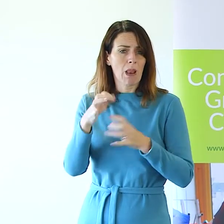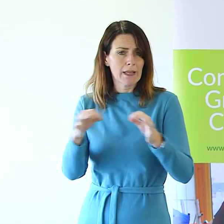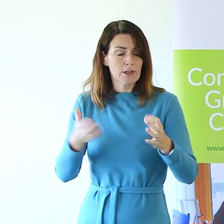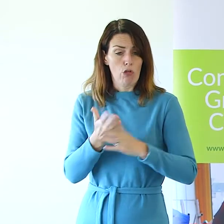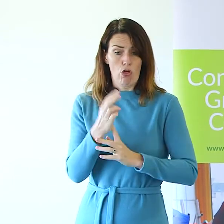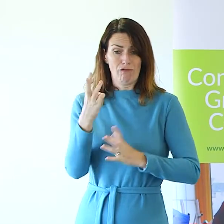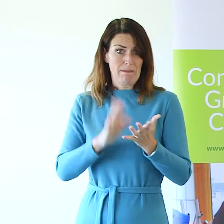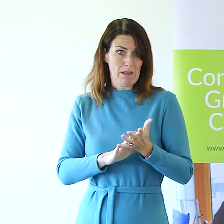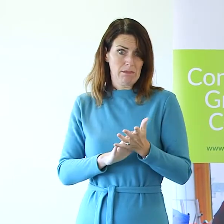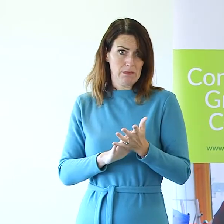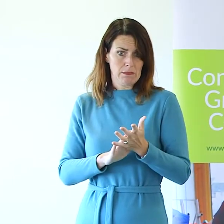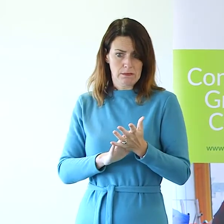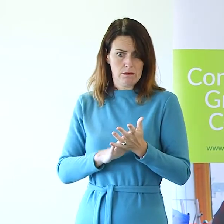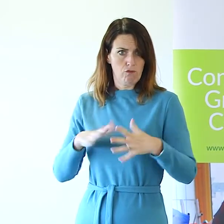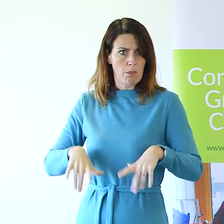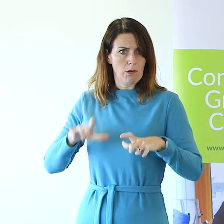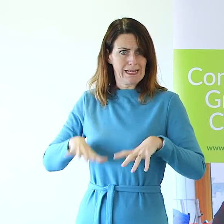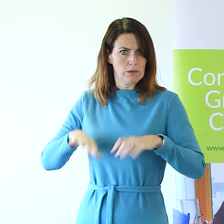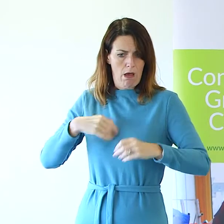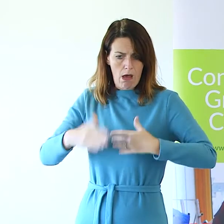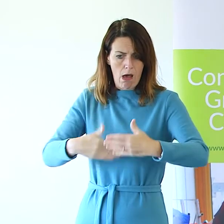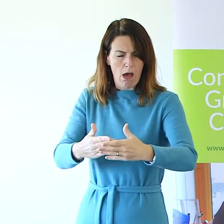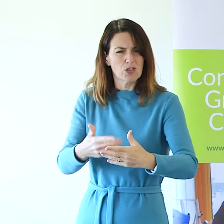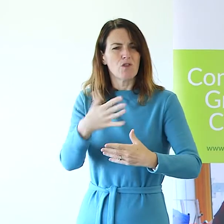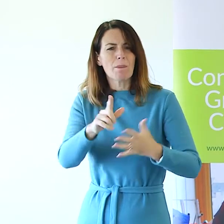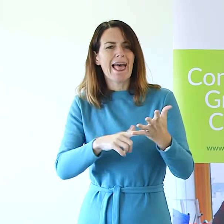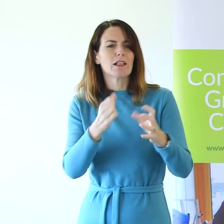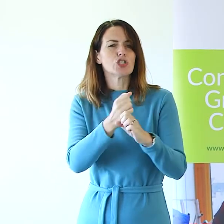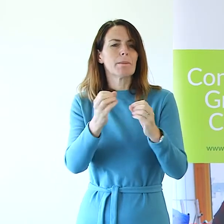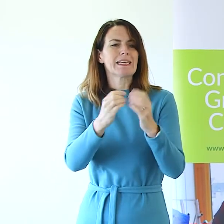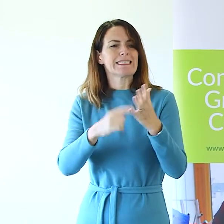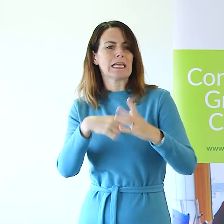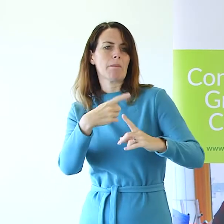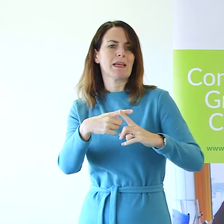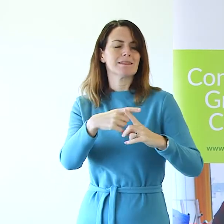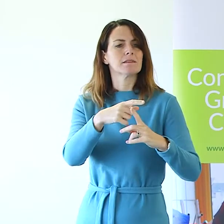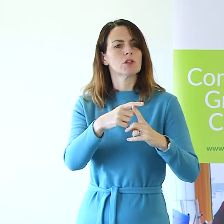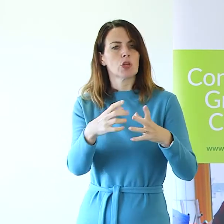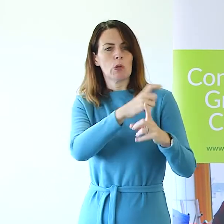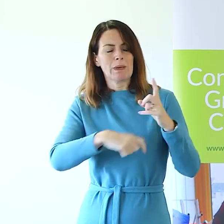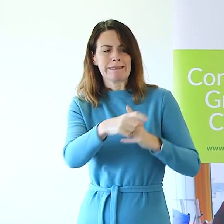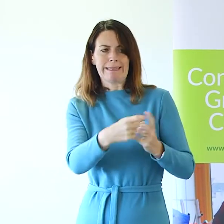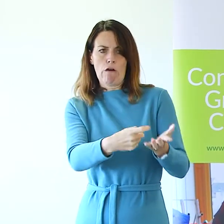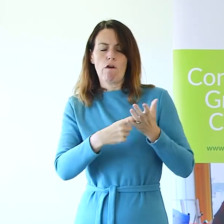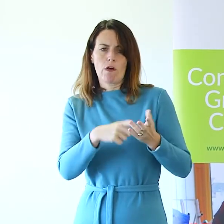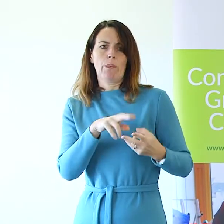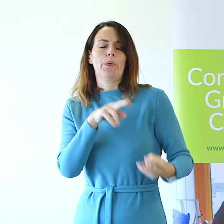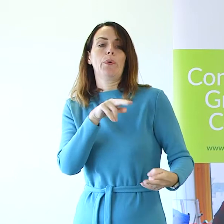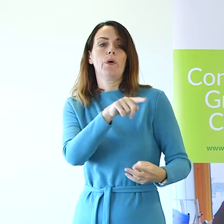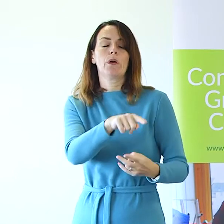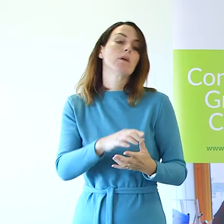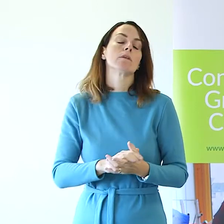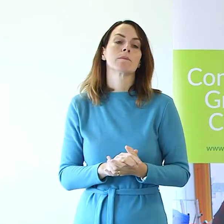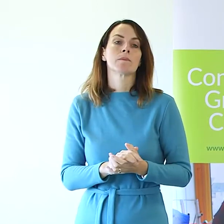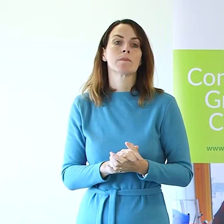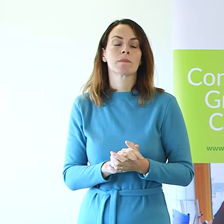first three months of lockdown from members of the LGBTQ plus community. With many people being forced to live with family members